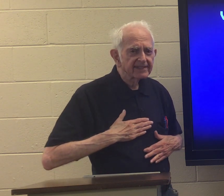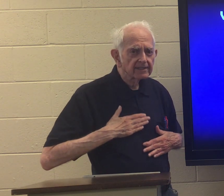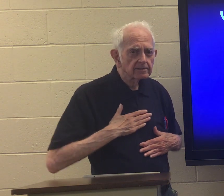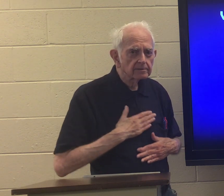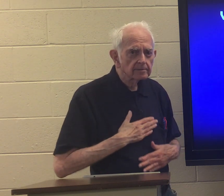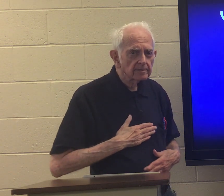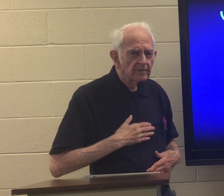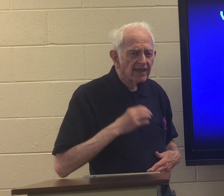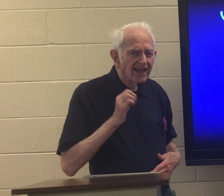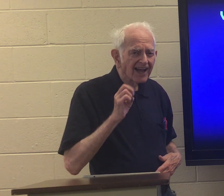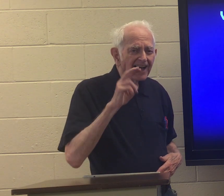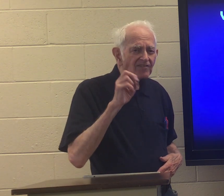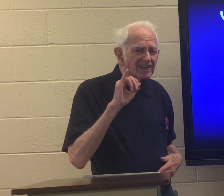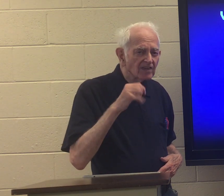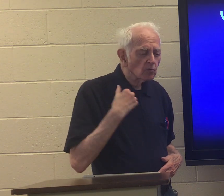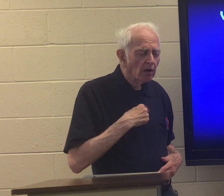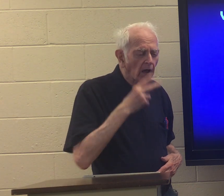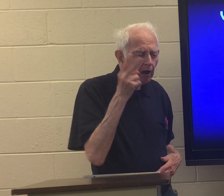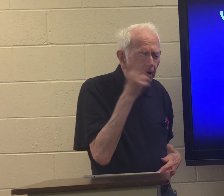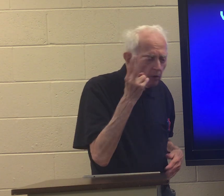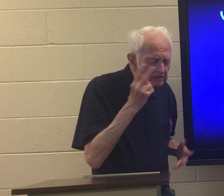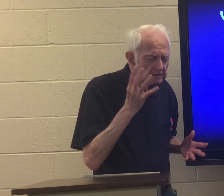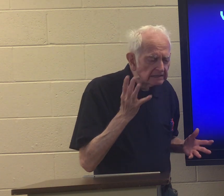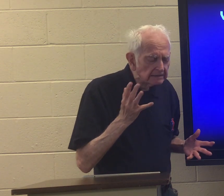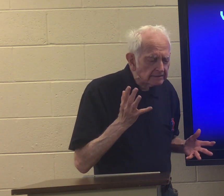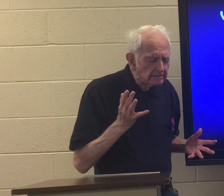it pleases God and even if we are careless